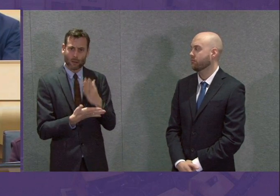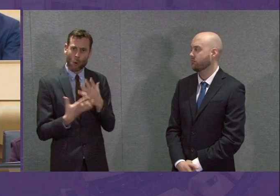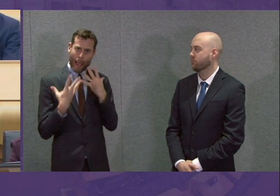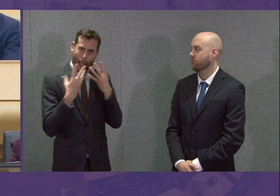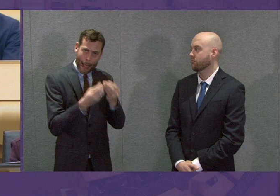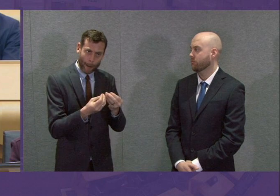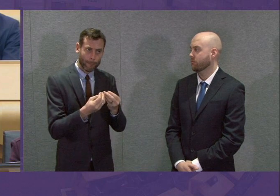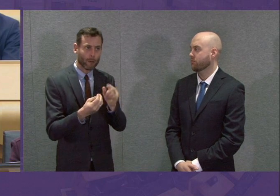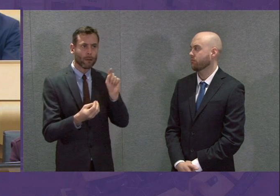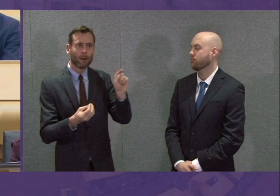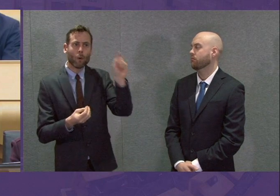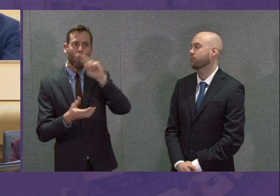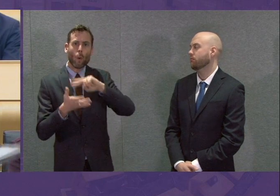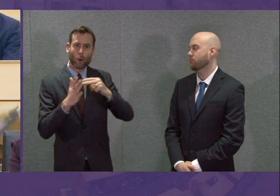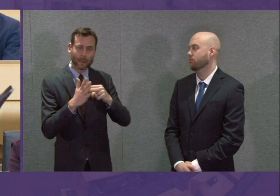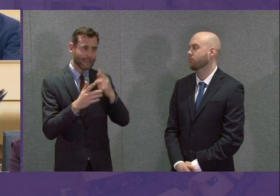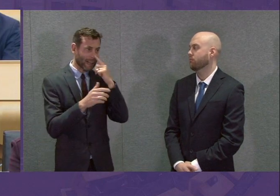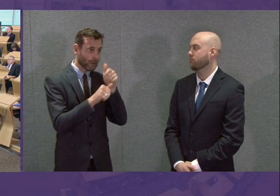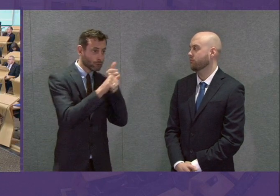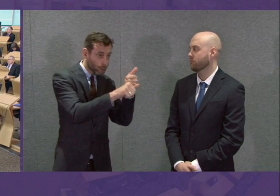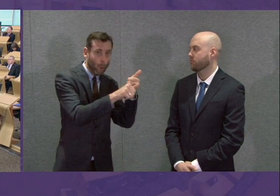vital organisations have the support they need.